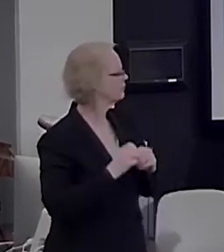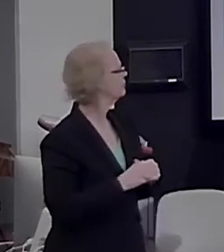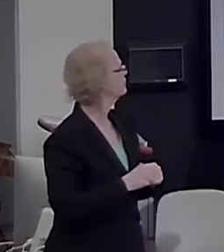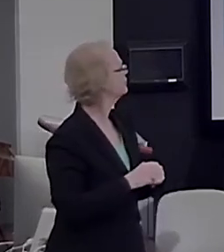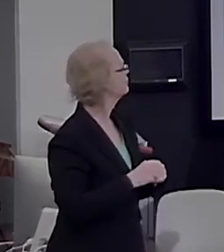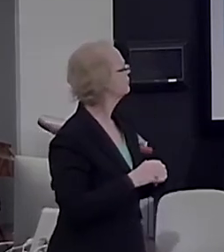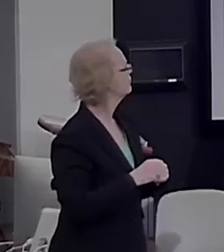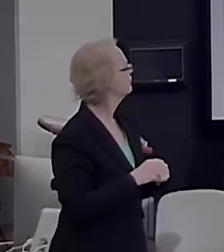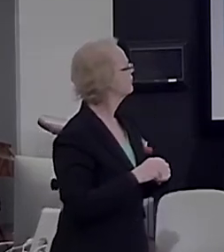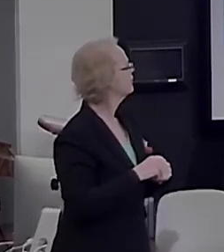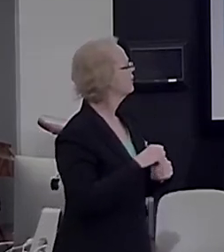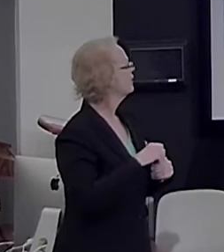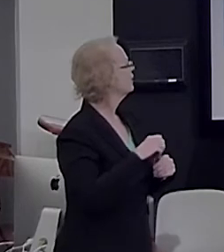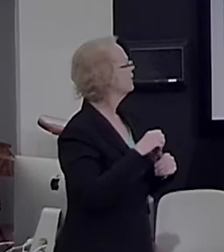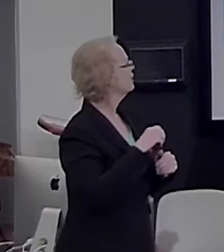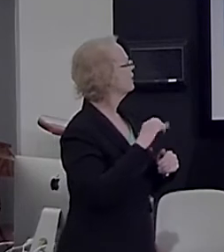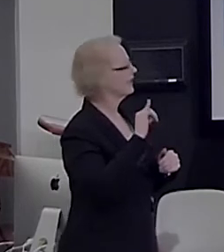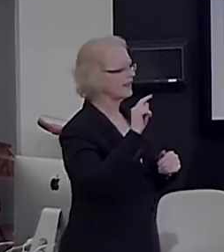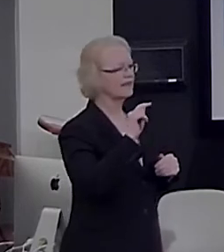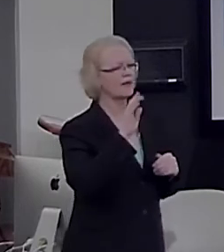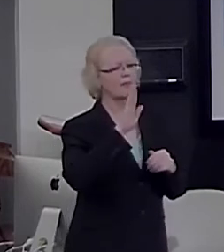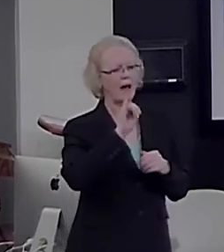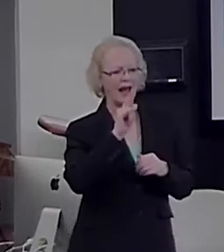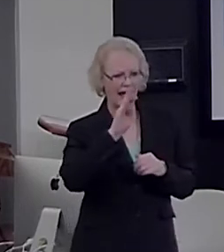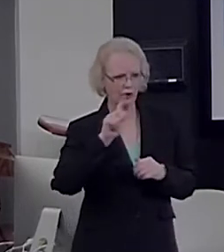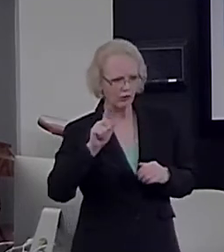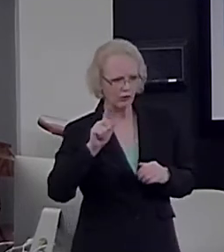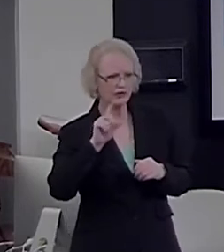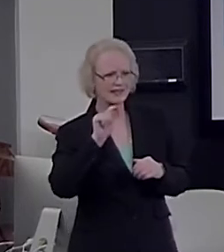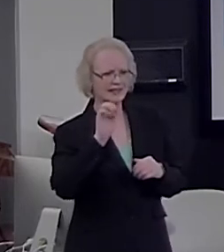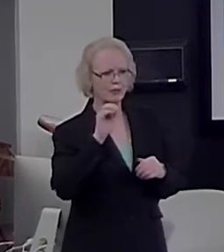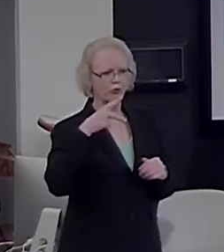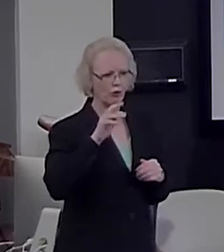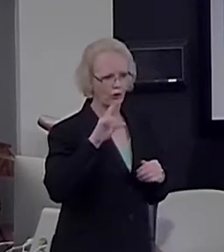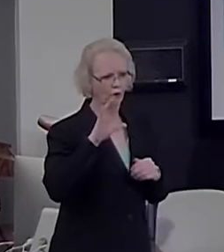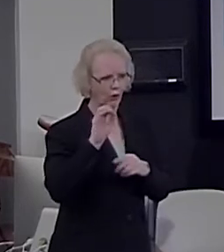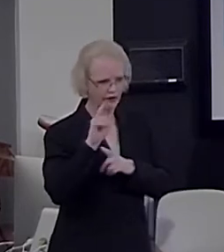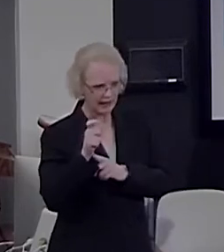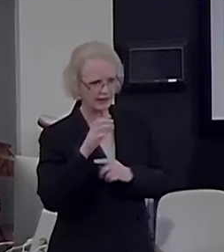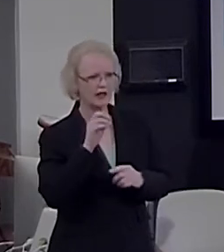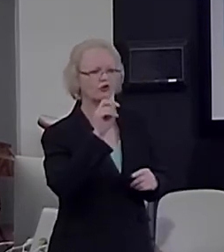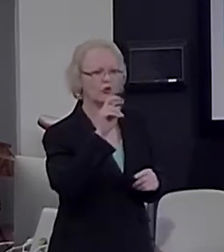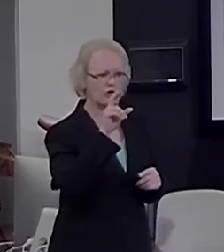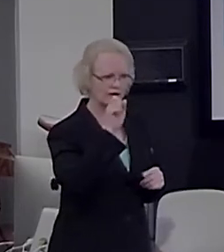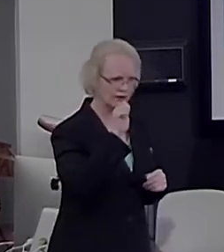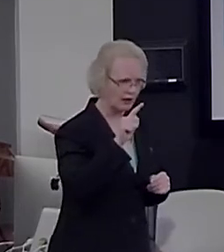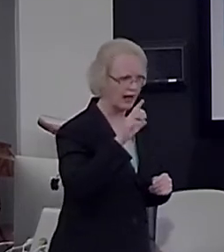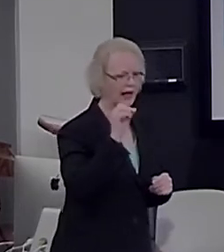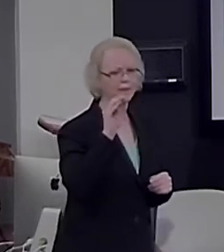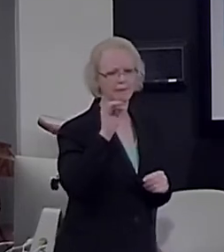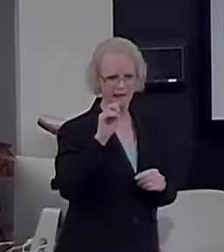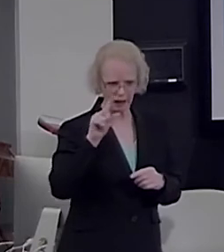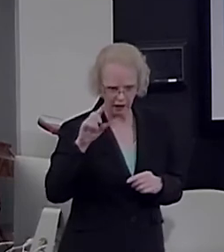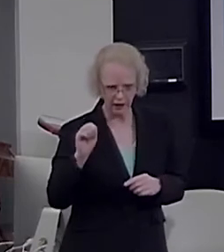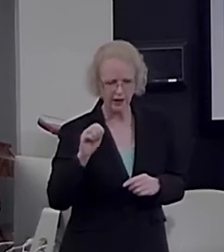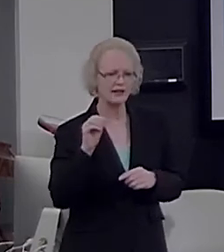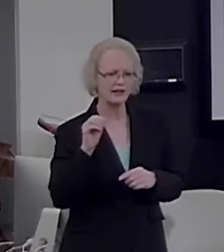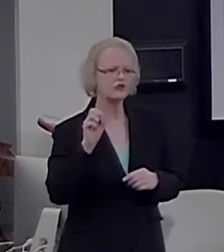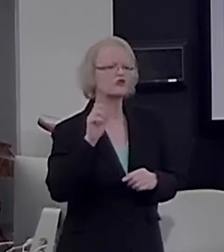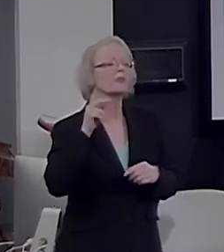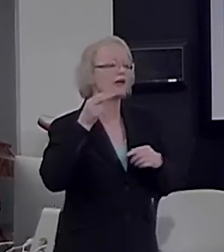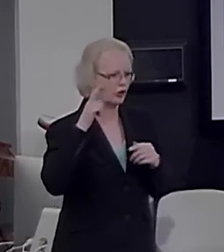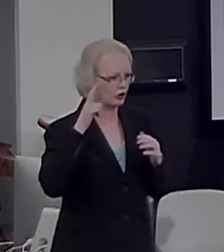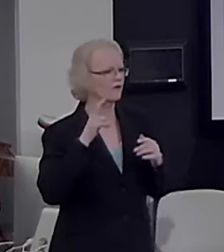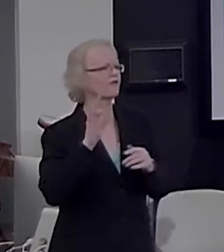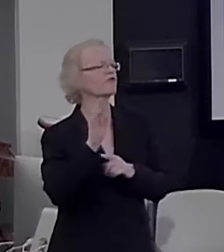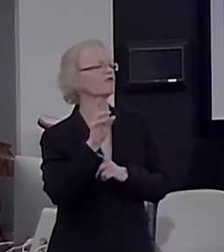bilateral, inferior temporal cortex, dorsal, middle, and superior frontal areas. Going